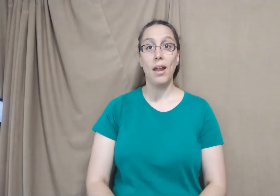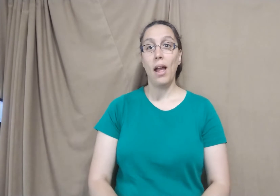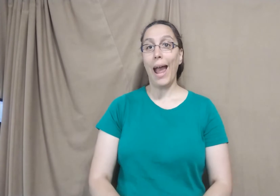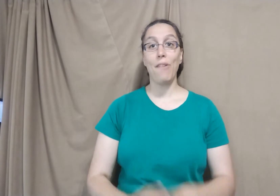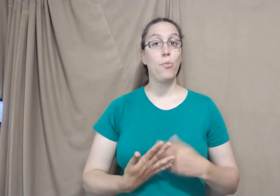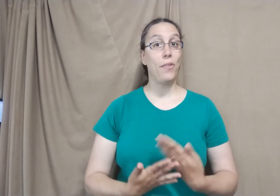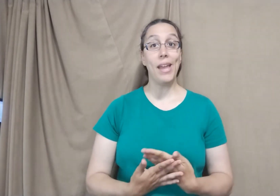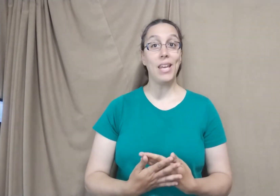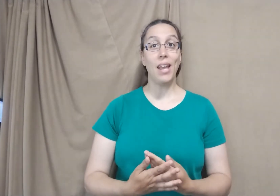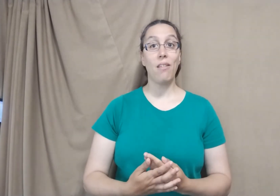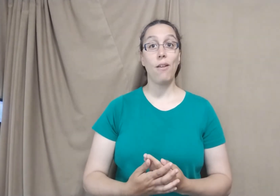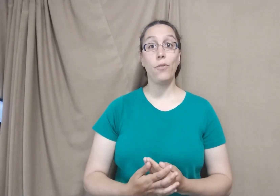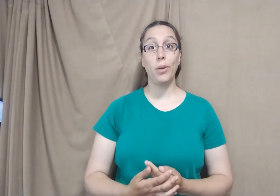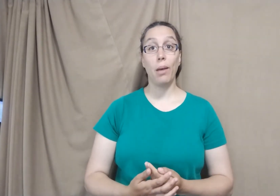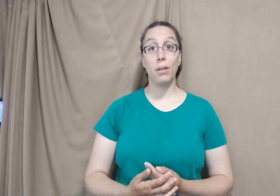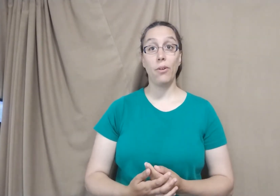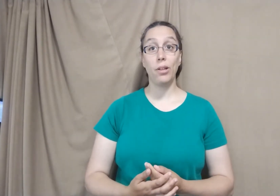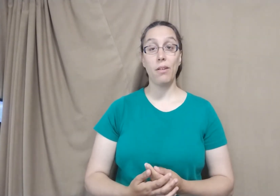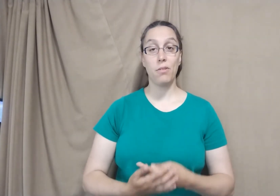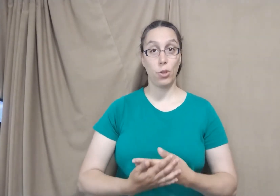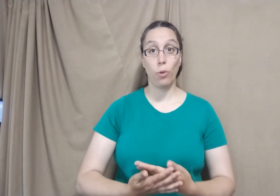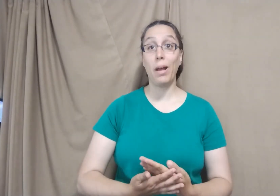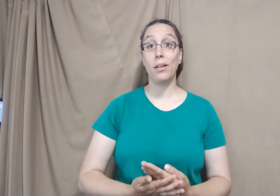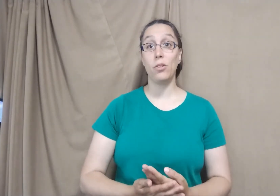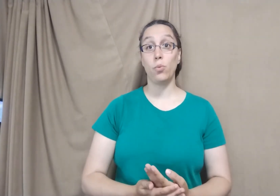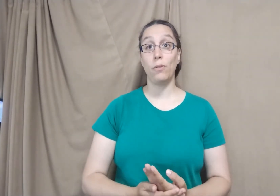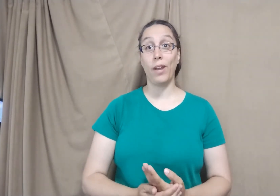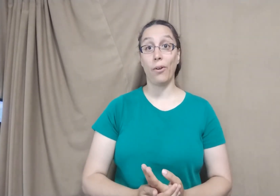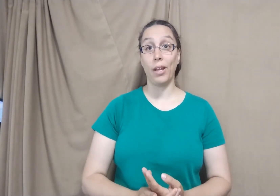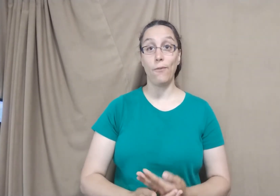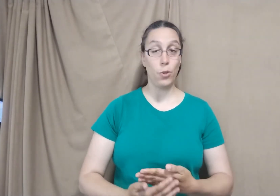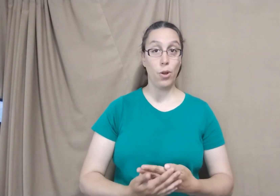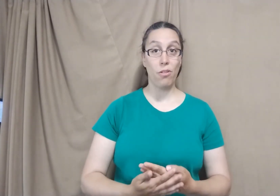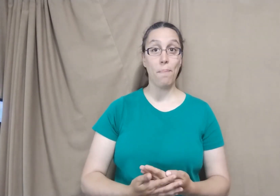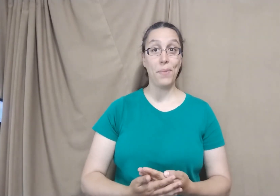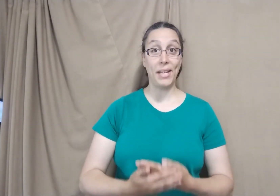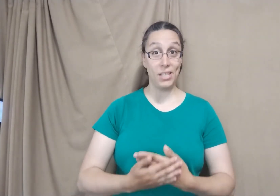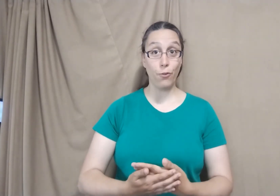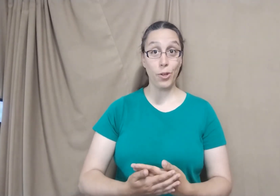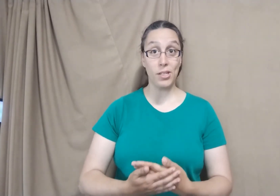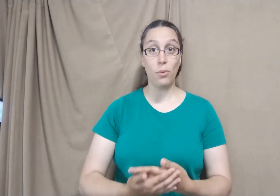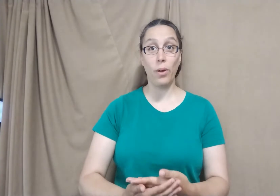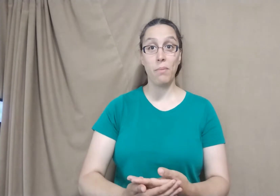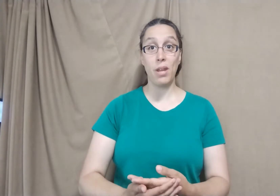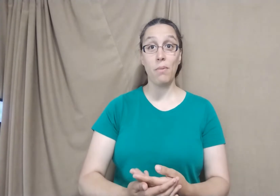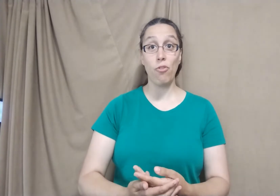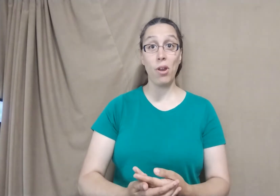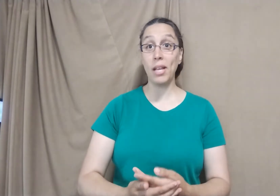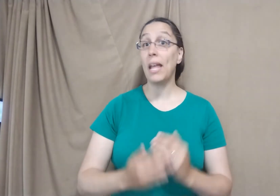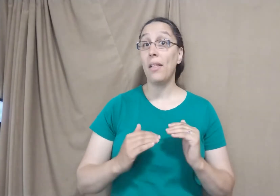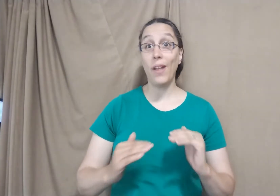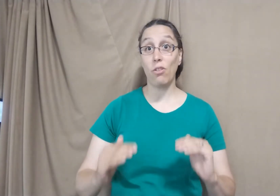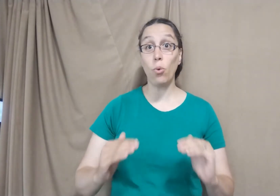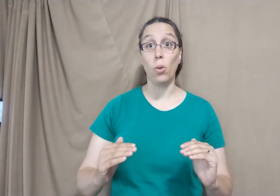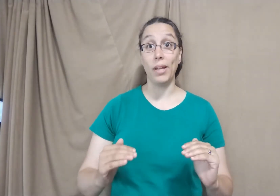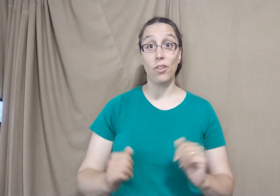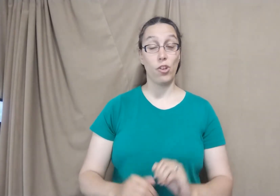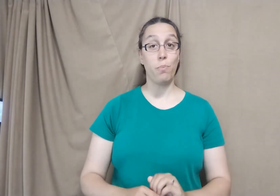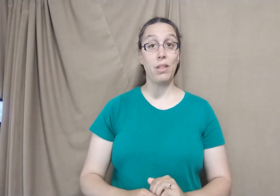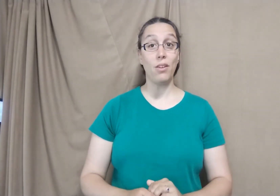As with any ASL vocabulary list, your mileage will vary. If you know something different than what I'm demonstrating, that's cool. It just means that